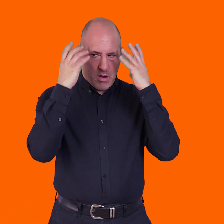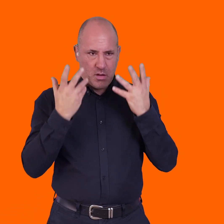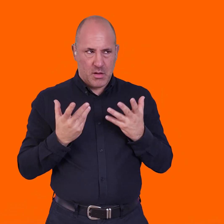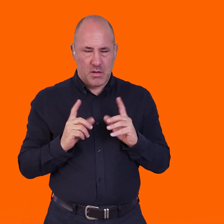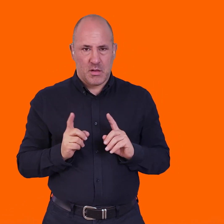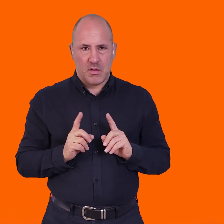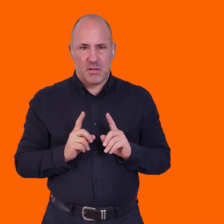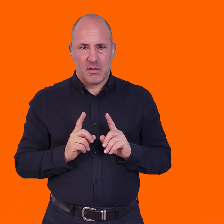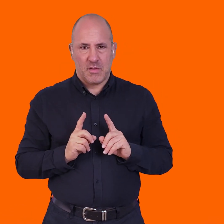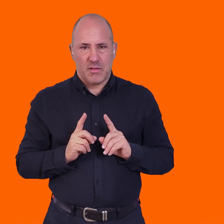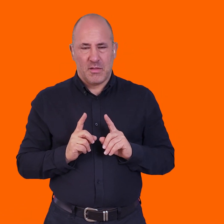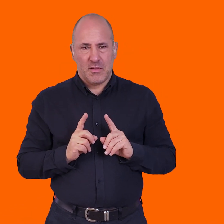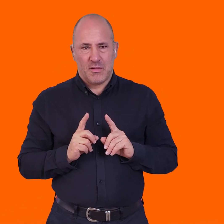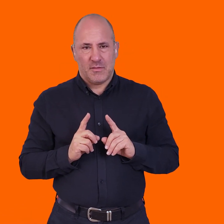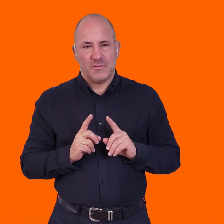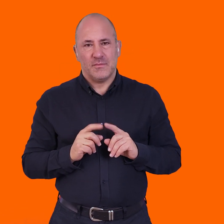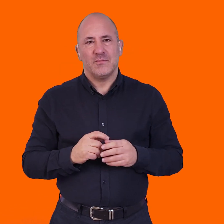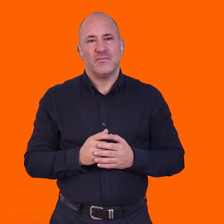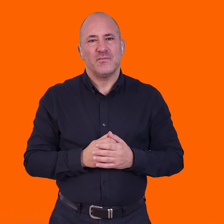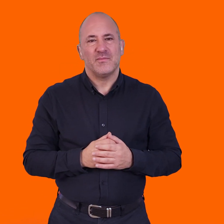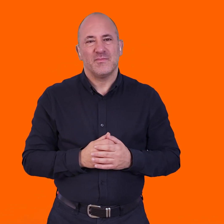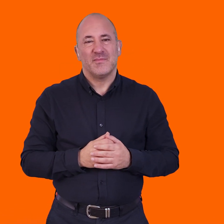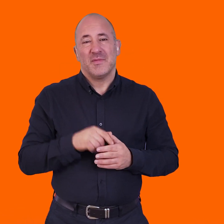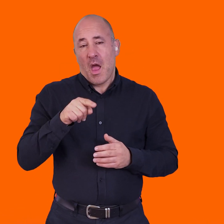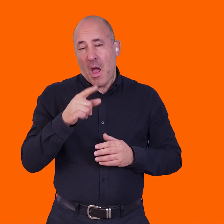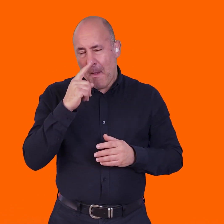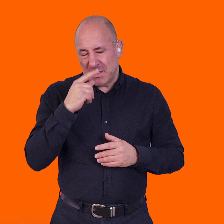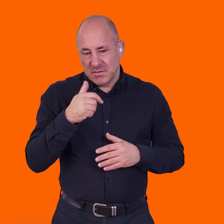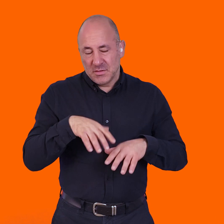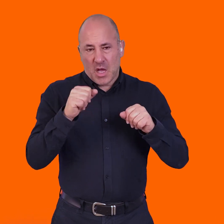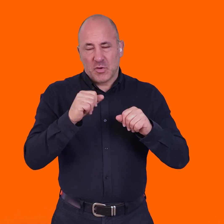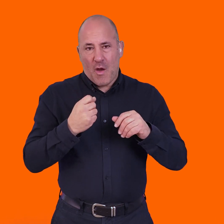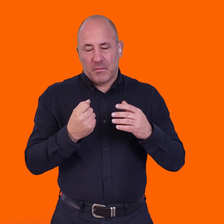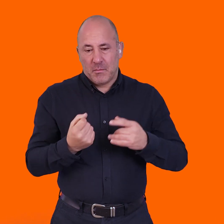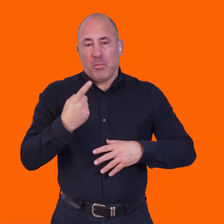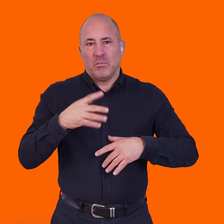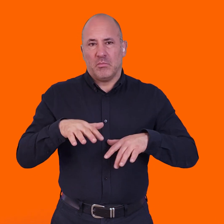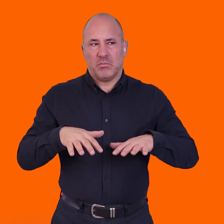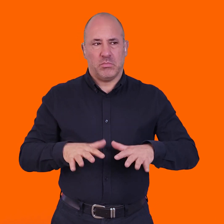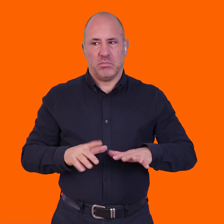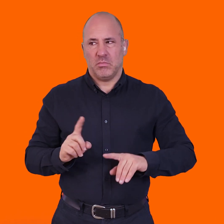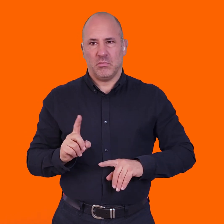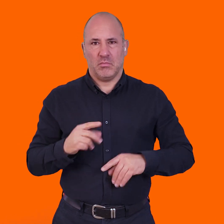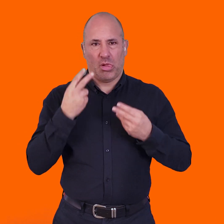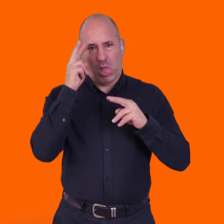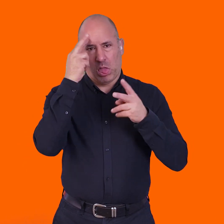feel like you are being watched or feel very vulnerable. So, that can be a real trigger.